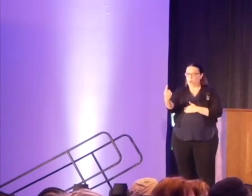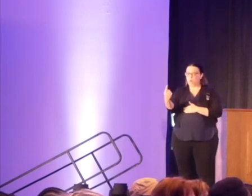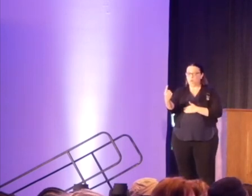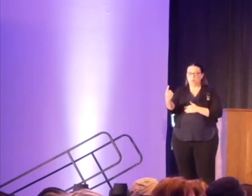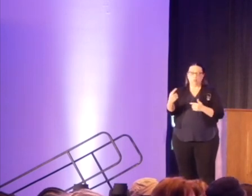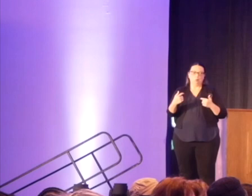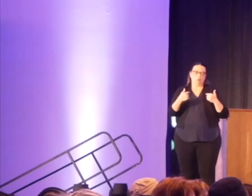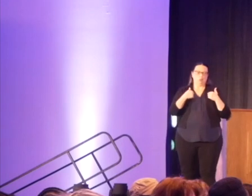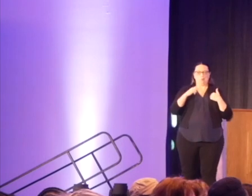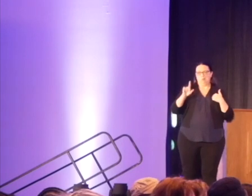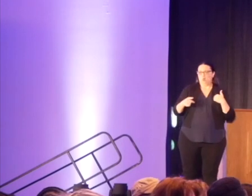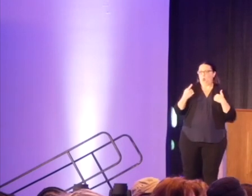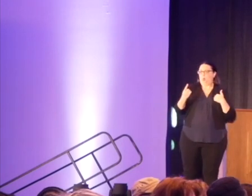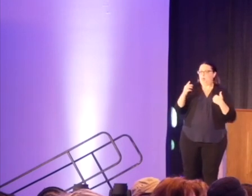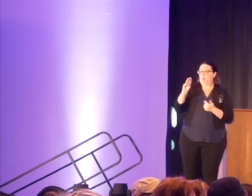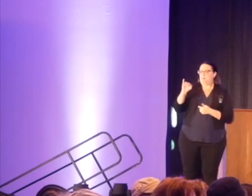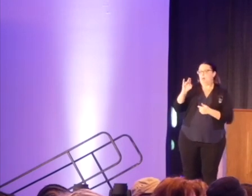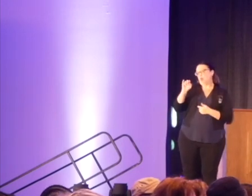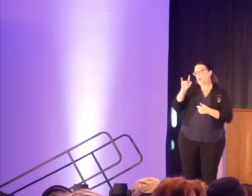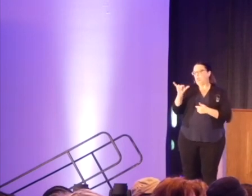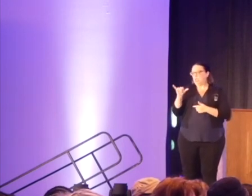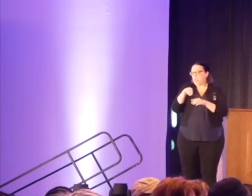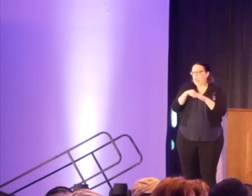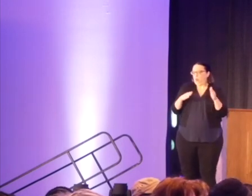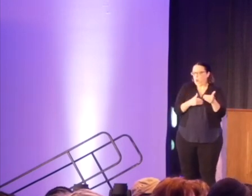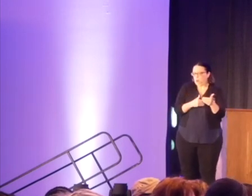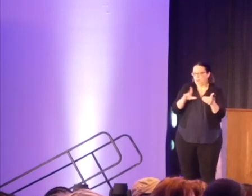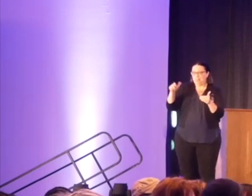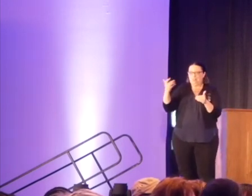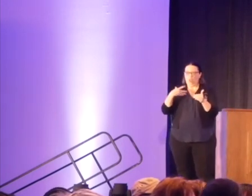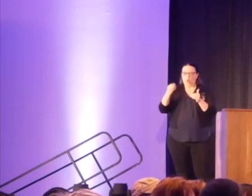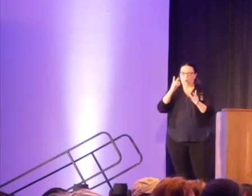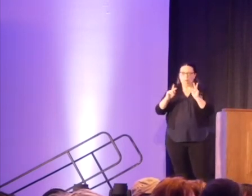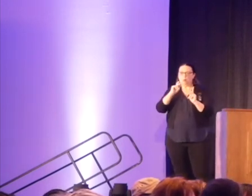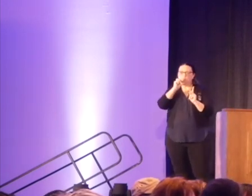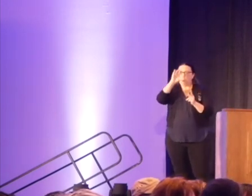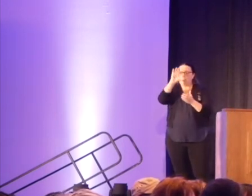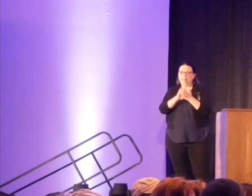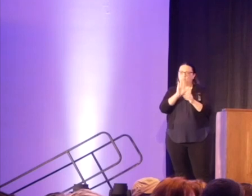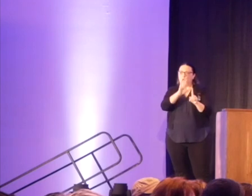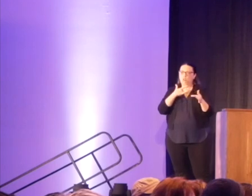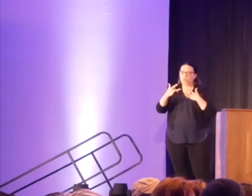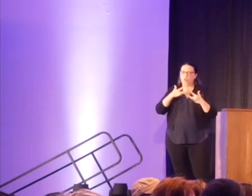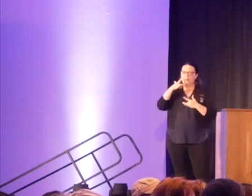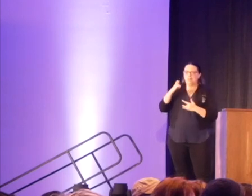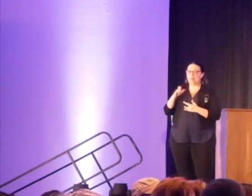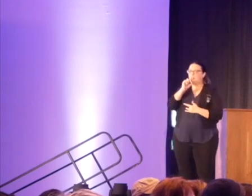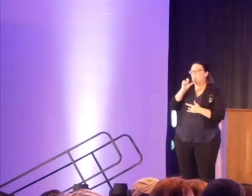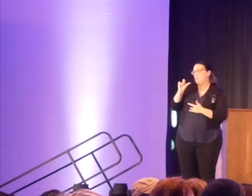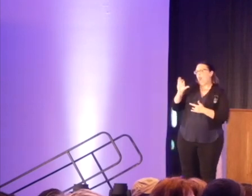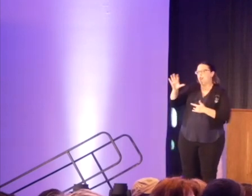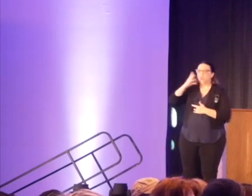lot of times I'm the only minority in the room, that the other white people may not believe your concerns because they don't have to deal with that.